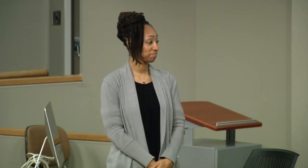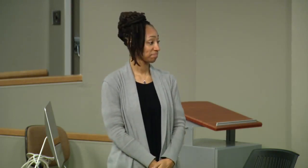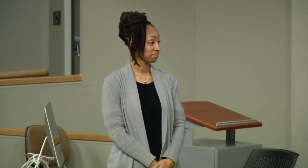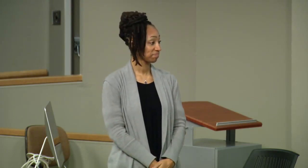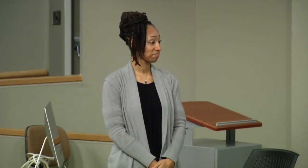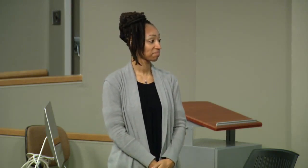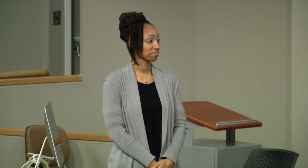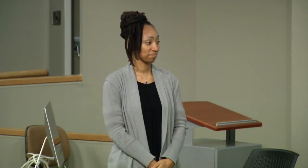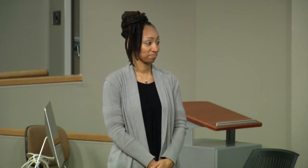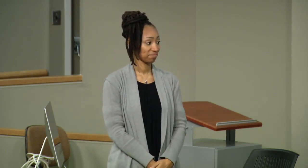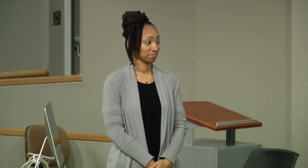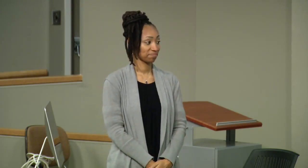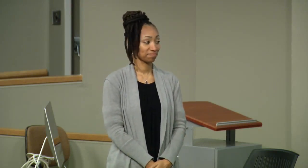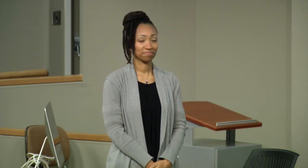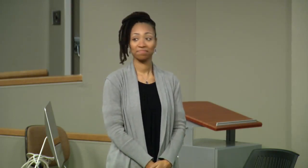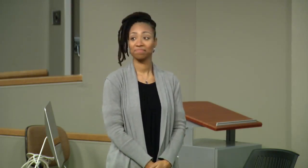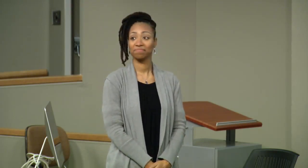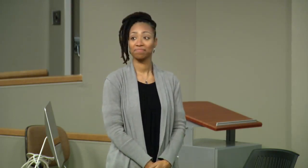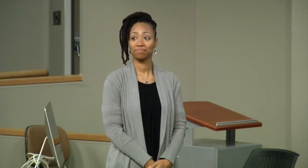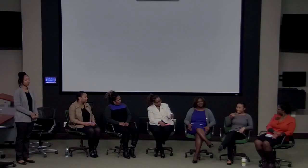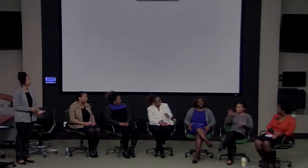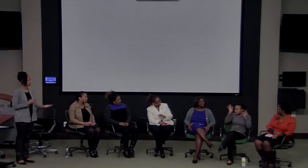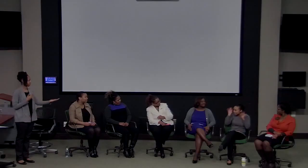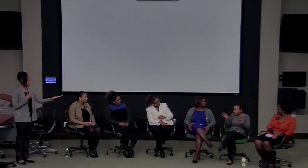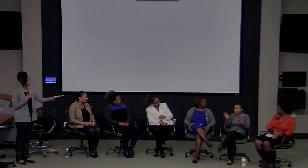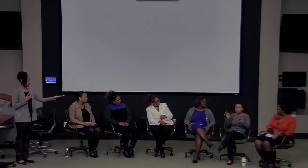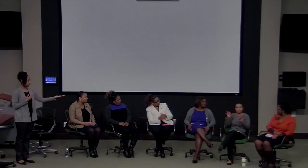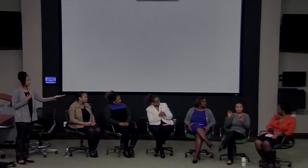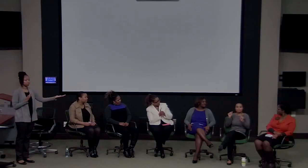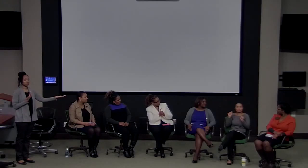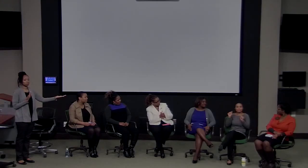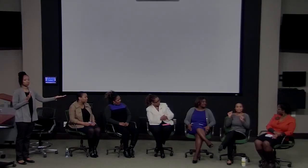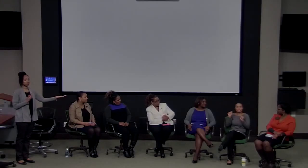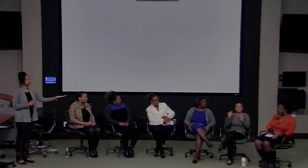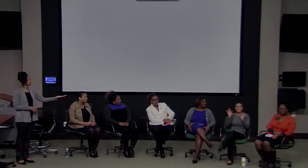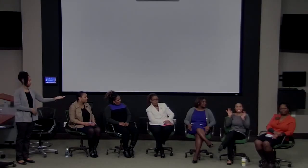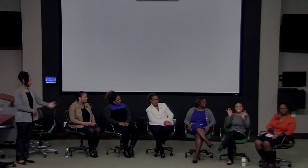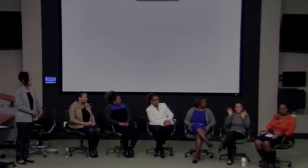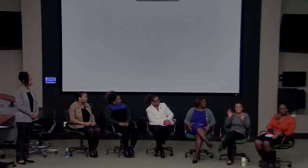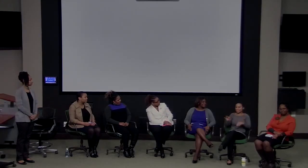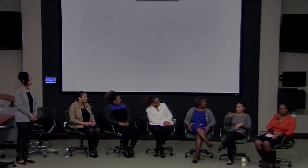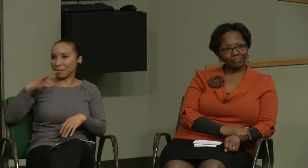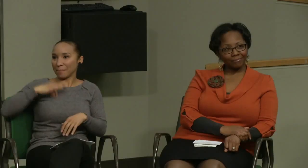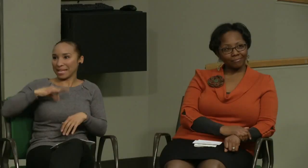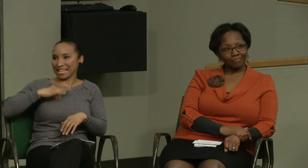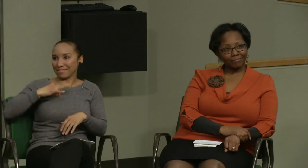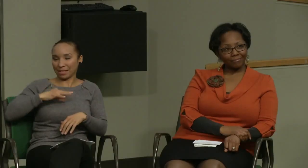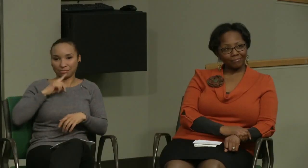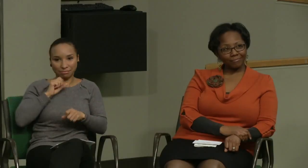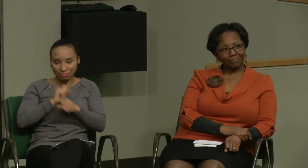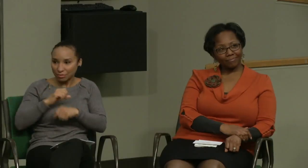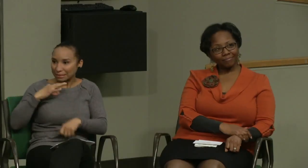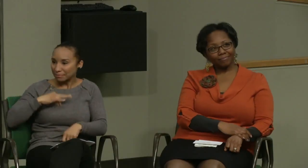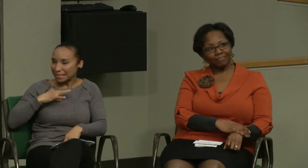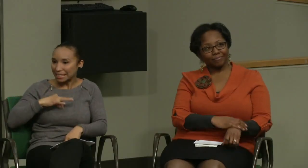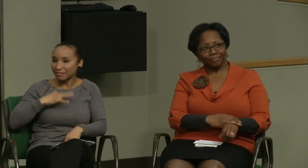I don't mind starting answering that question as far as the benefits of being a part of the program. There were definite